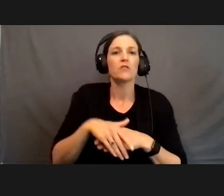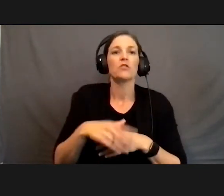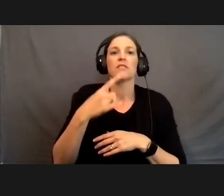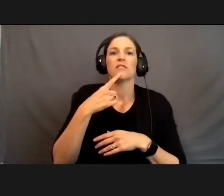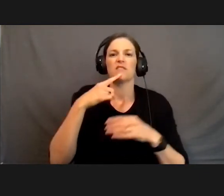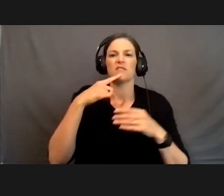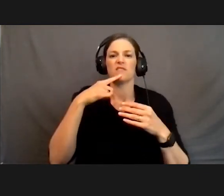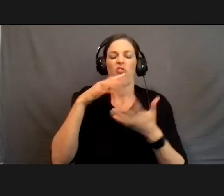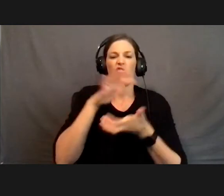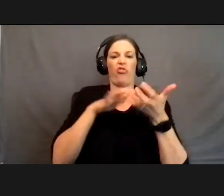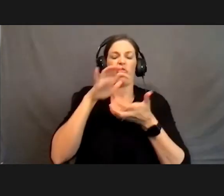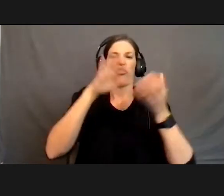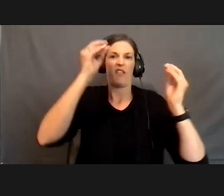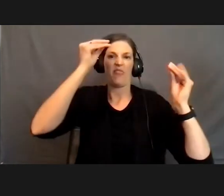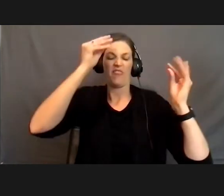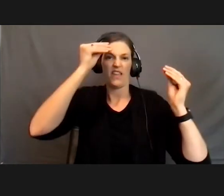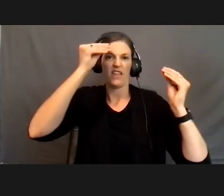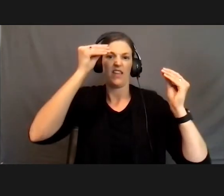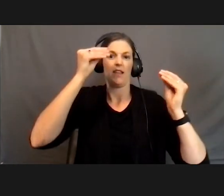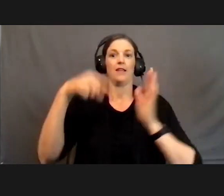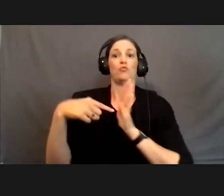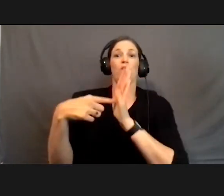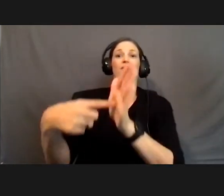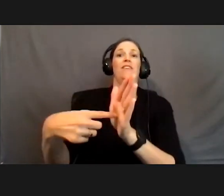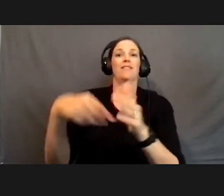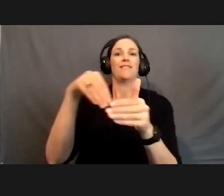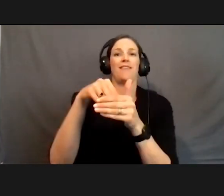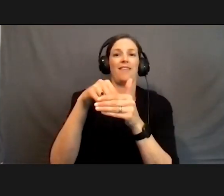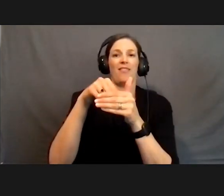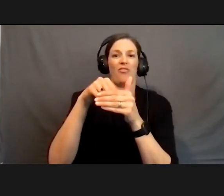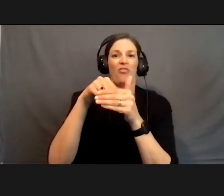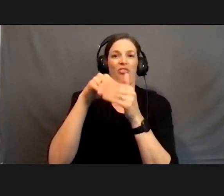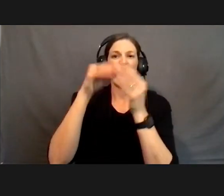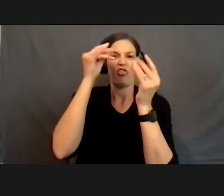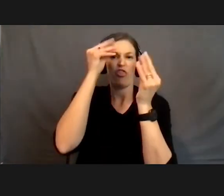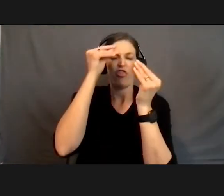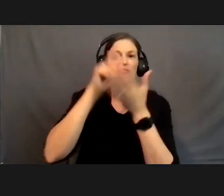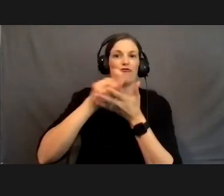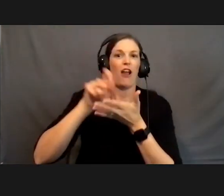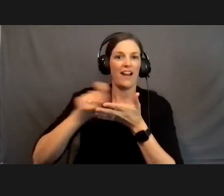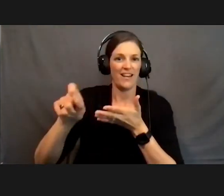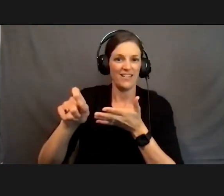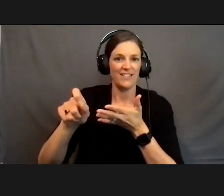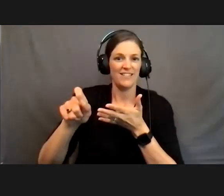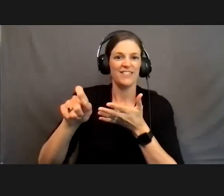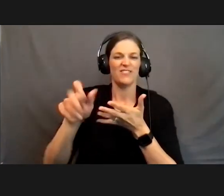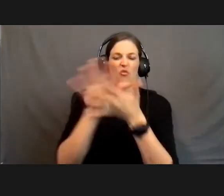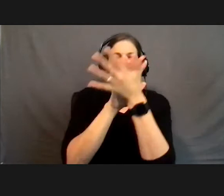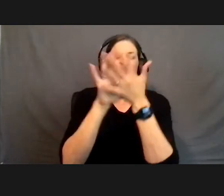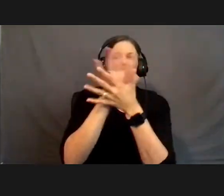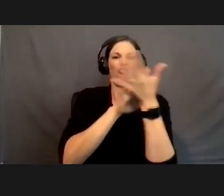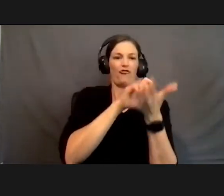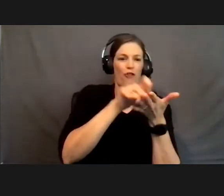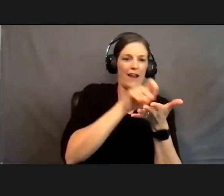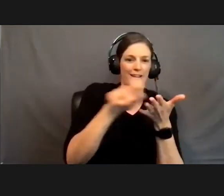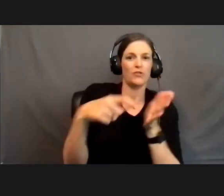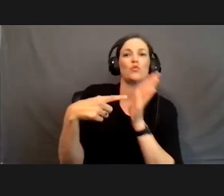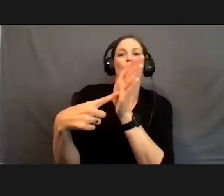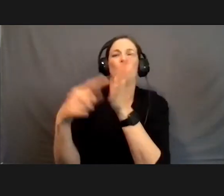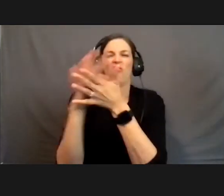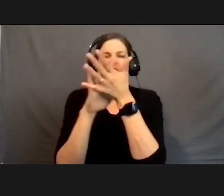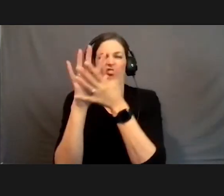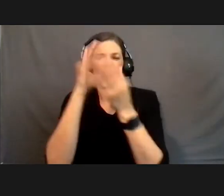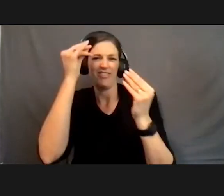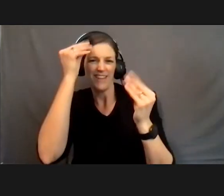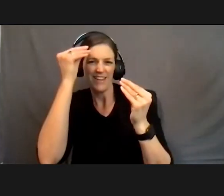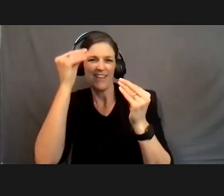thinking is revealed in muddled writing. And muddled writing reveals muddled thinking. So how we write